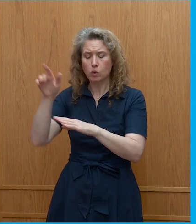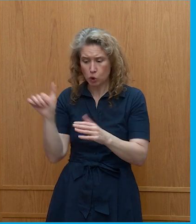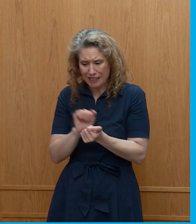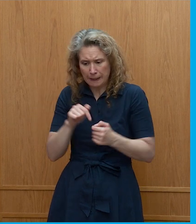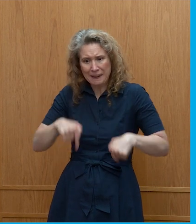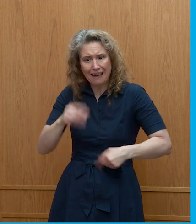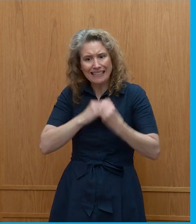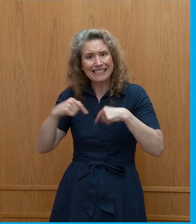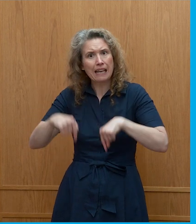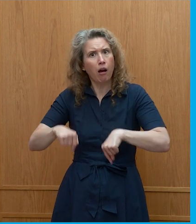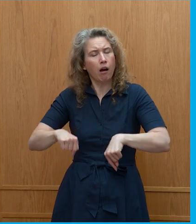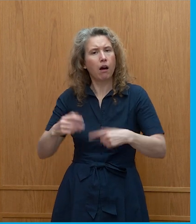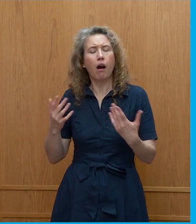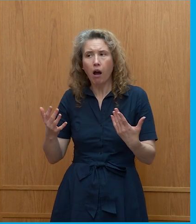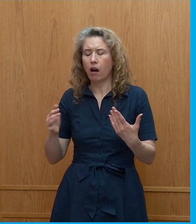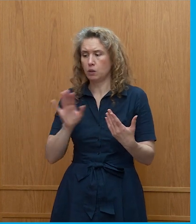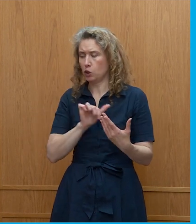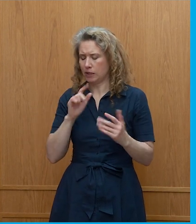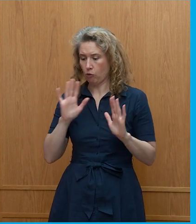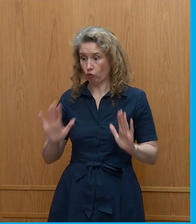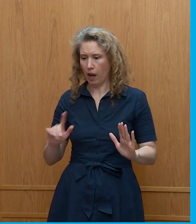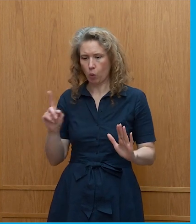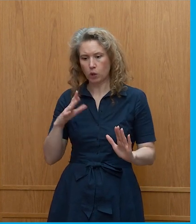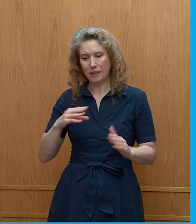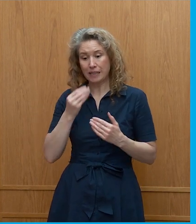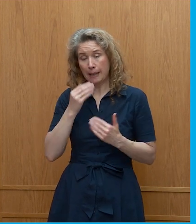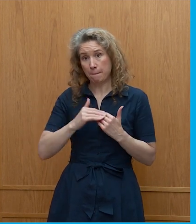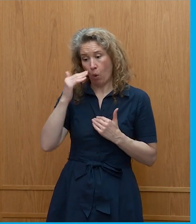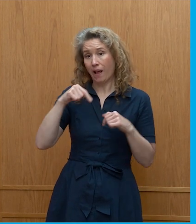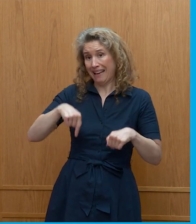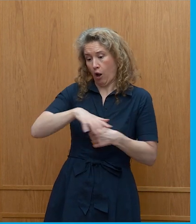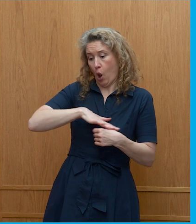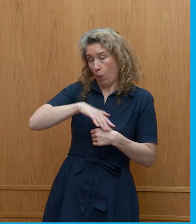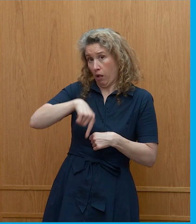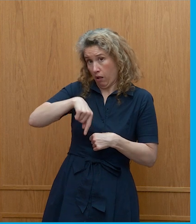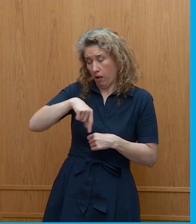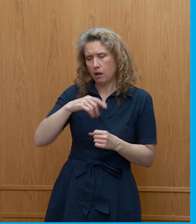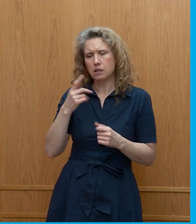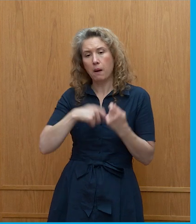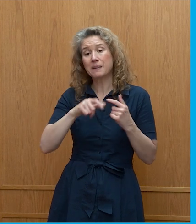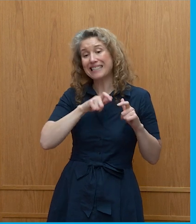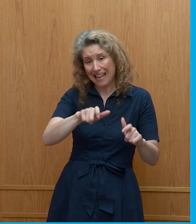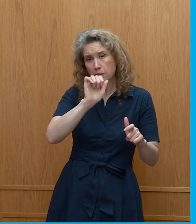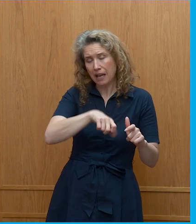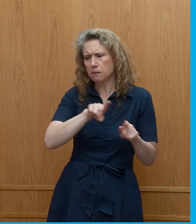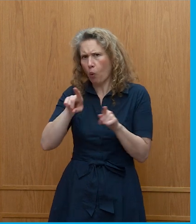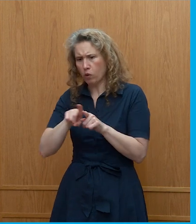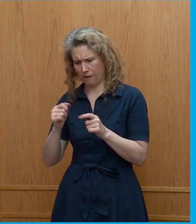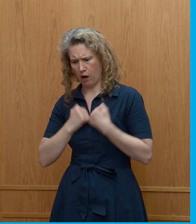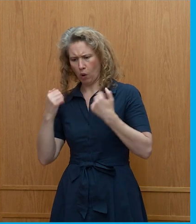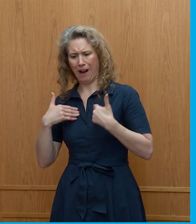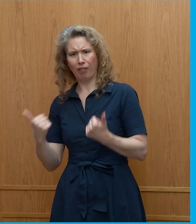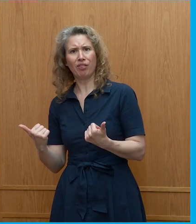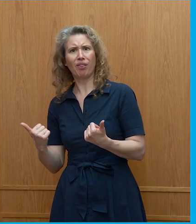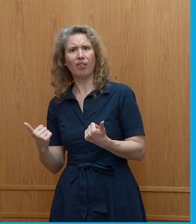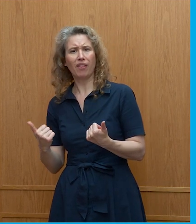to do now is actually saying what should we eat more of locally just not just to be more sustainable but also kind of to get